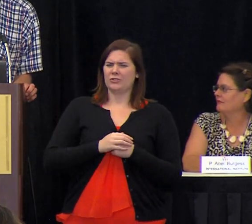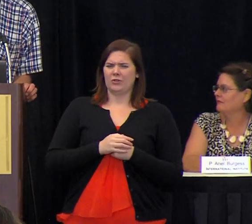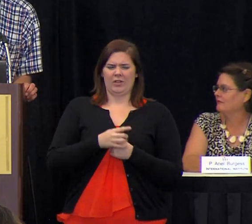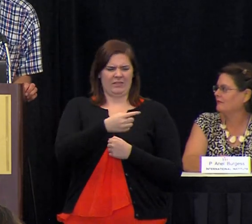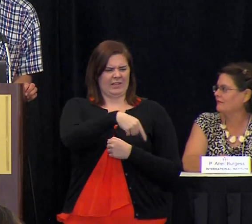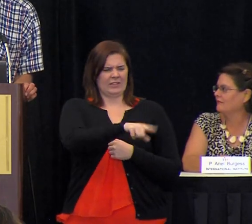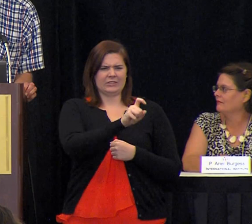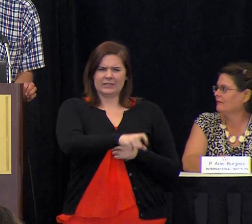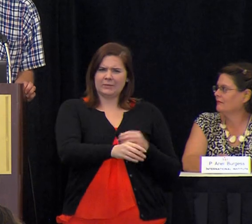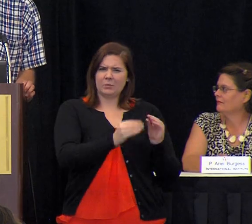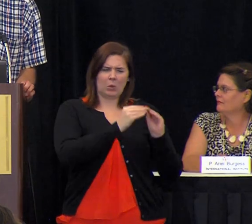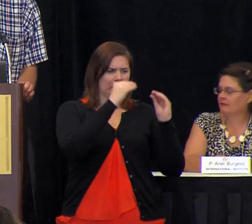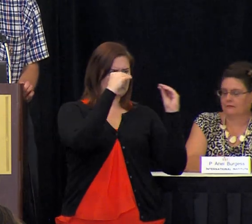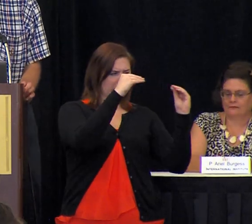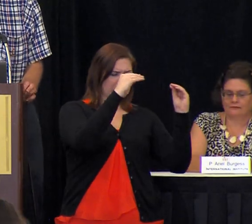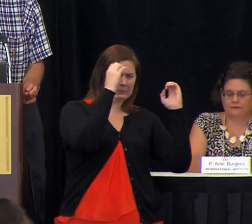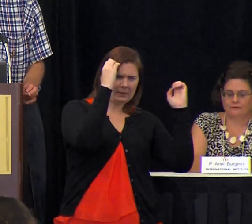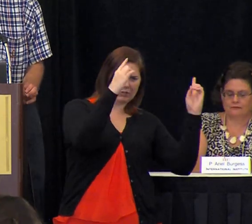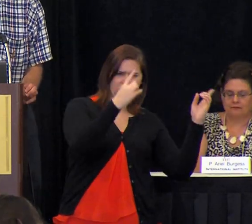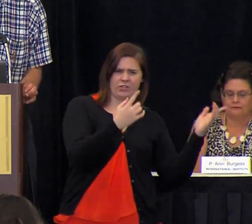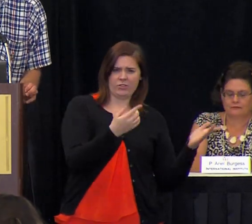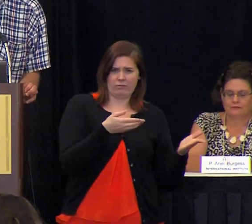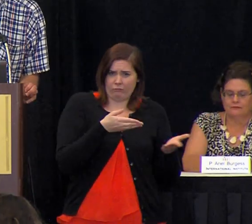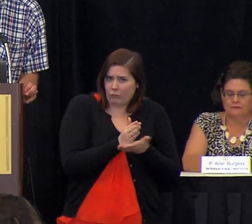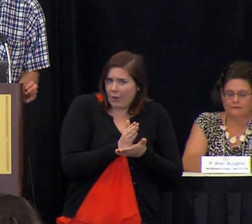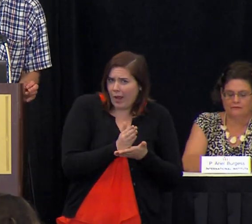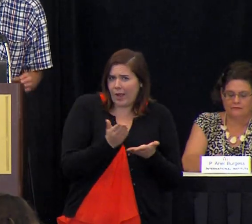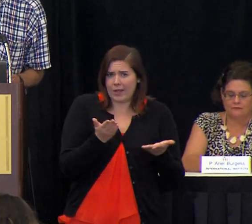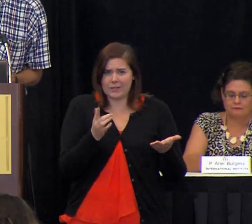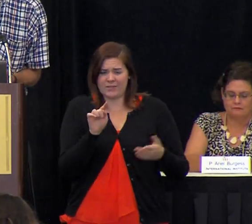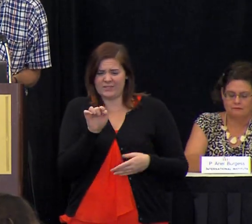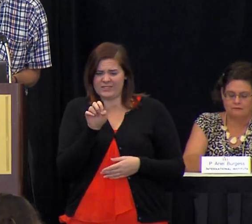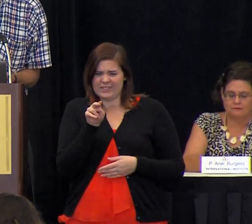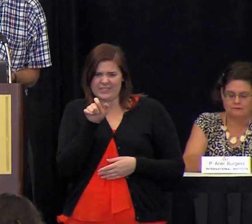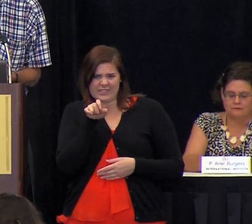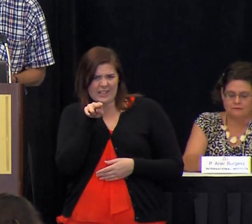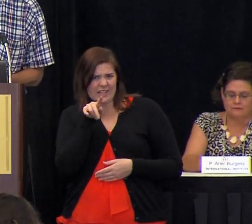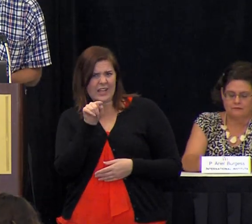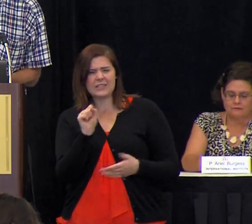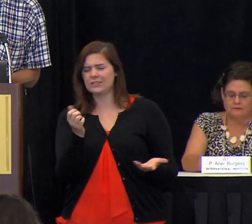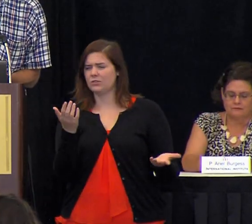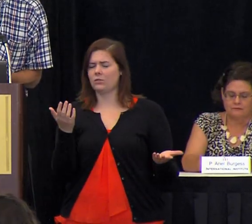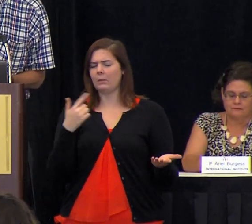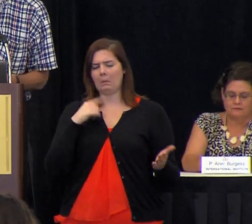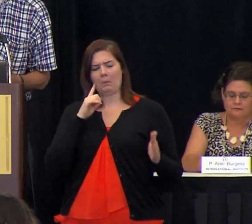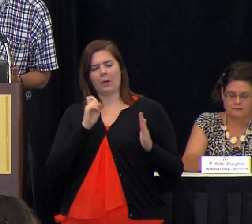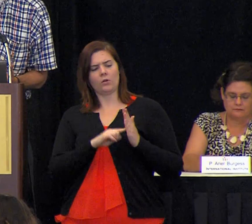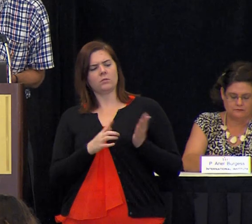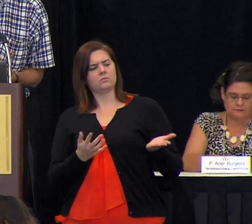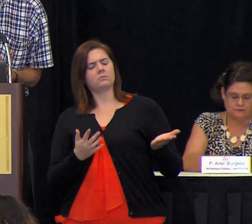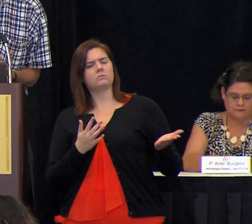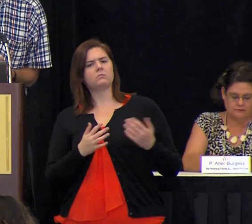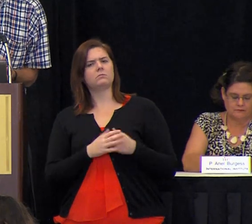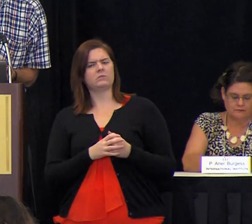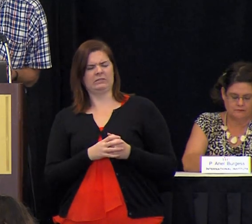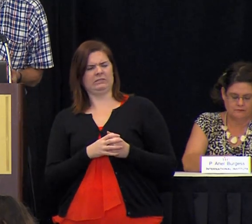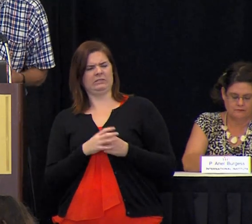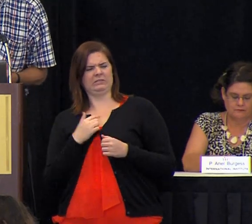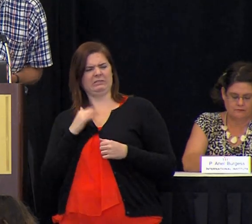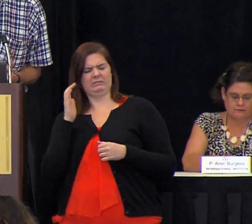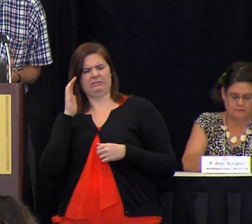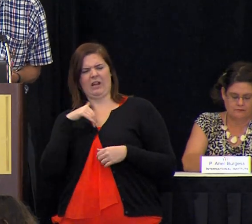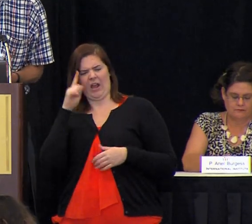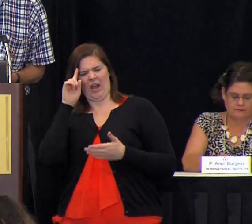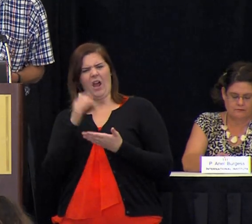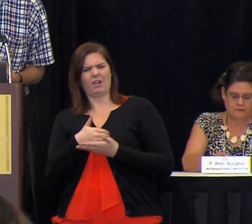need more education about rights of tenants or what but that's something that i've noticed which i found a little bit disturbing i guess